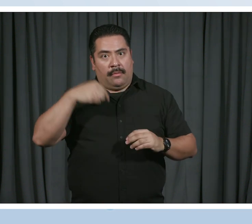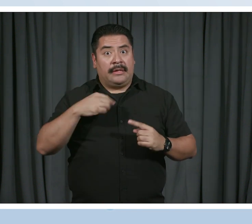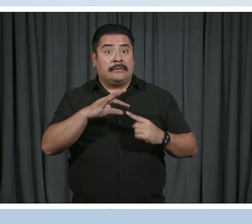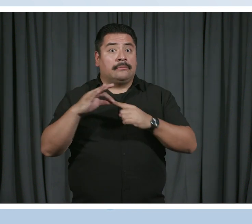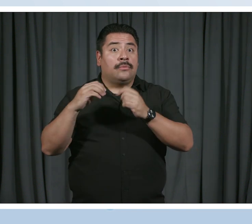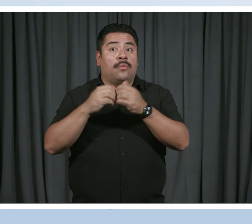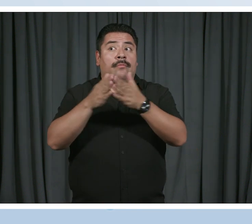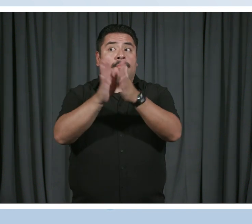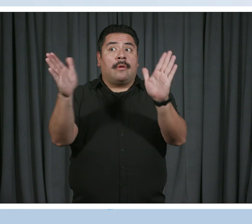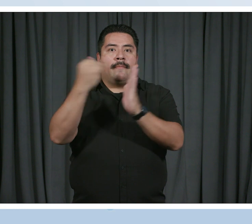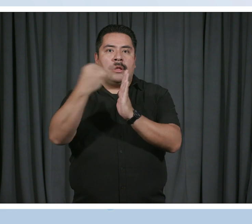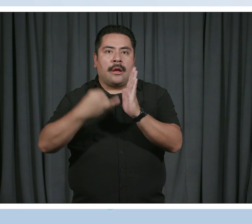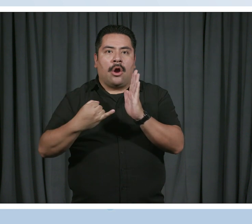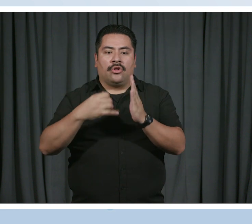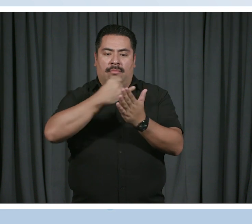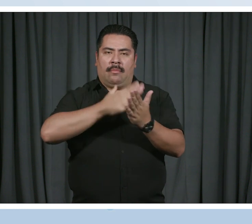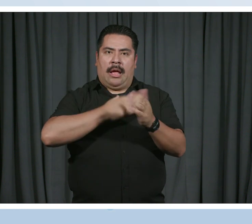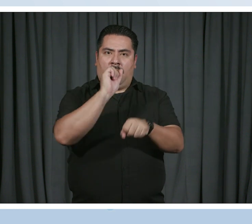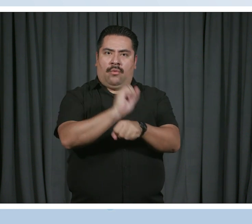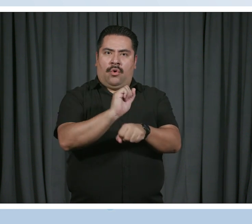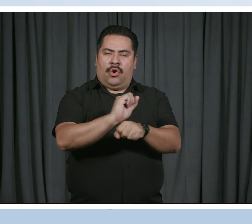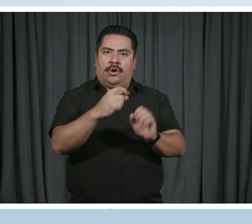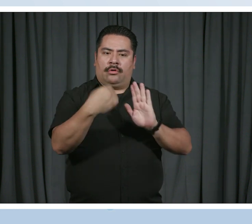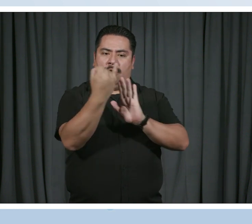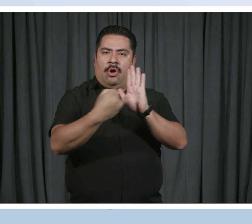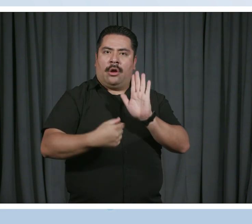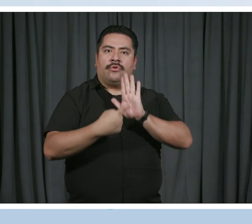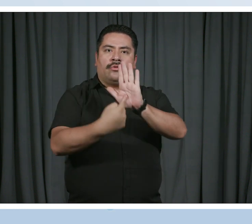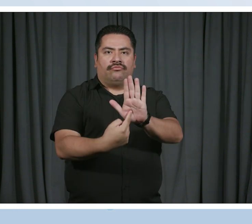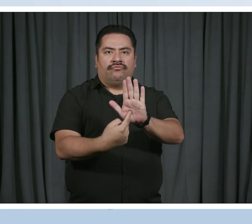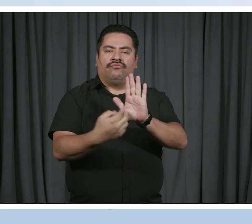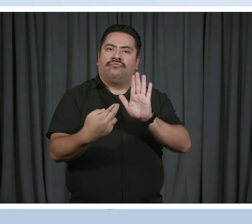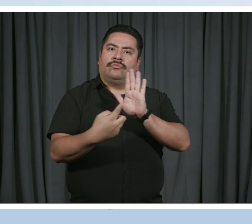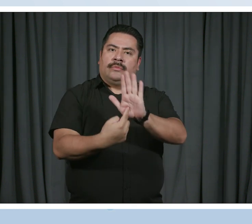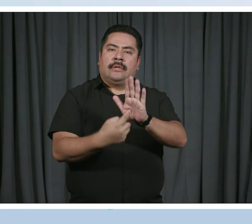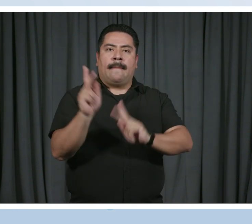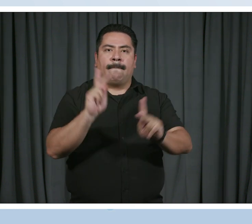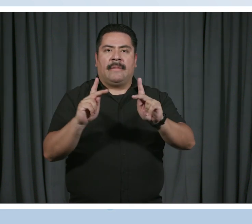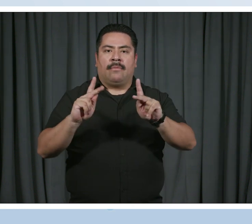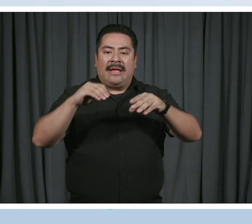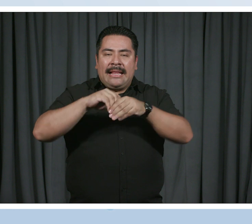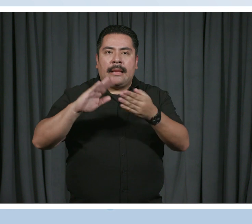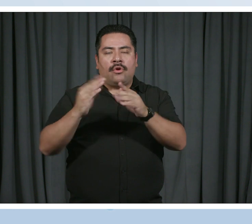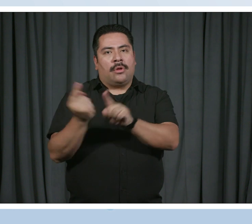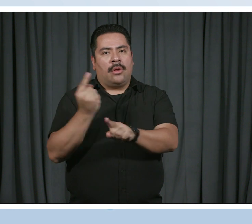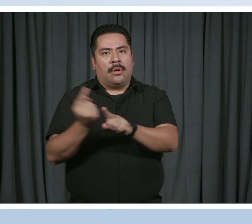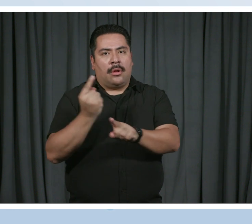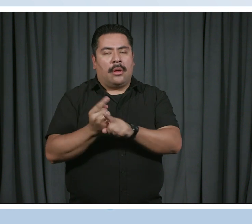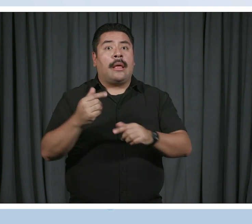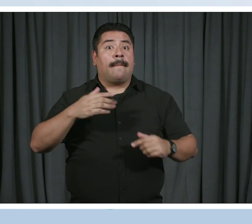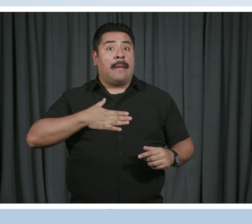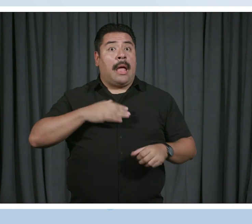that the work that you put out there represents people correctly. I had included folks from within the disabled community in my work before,